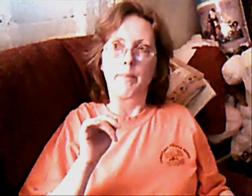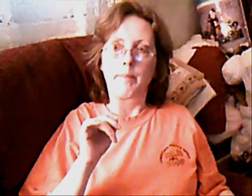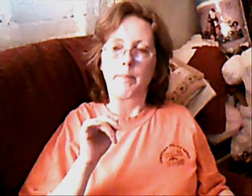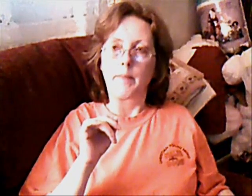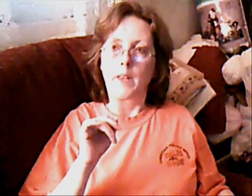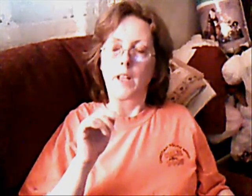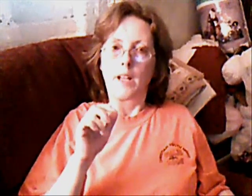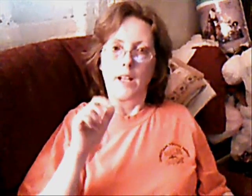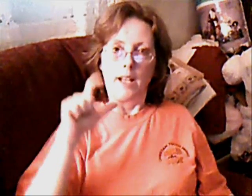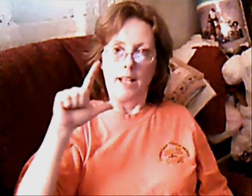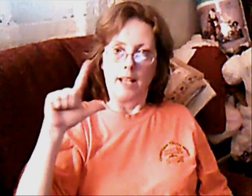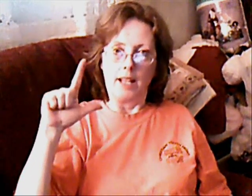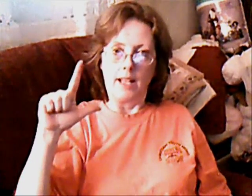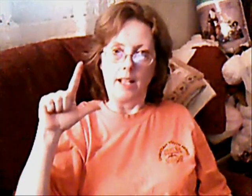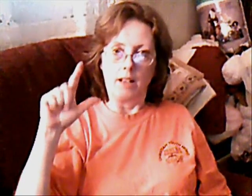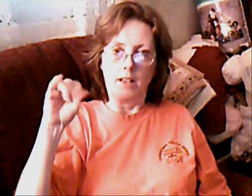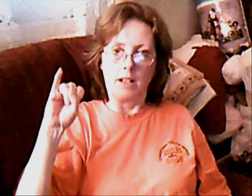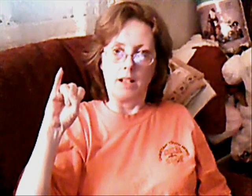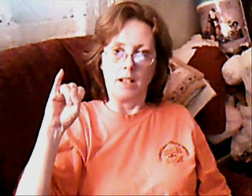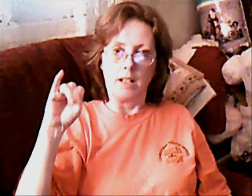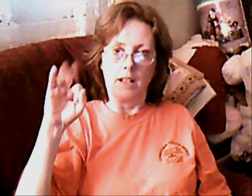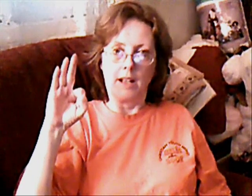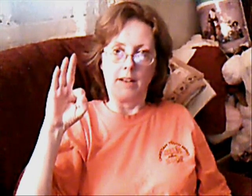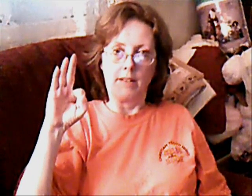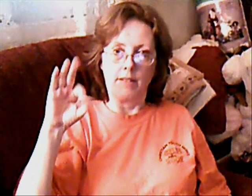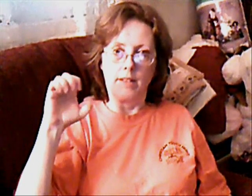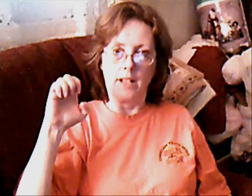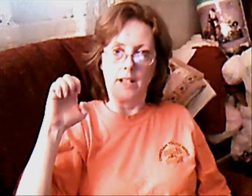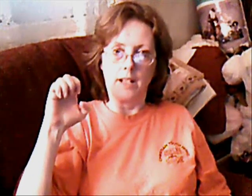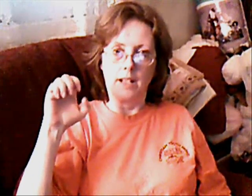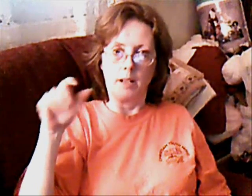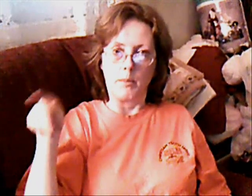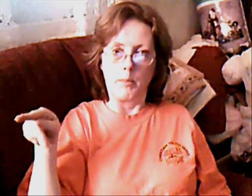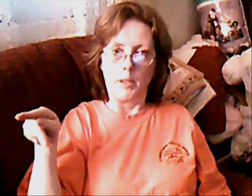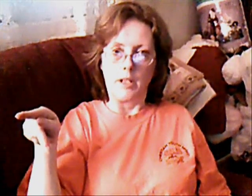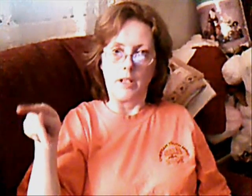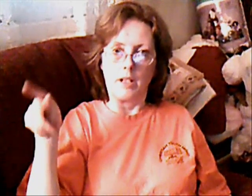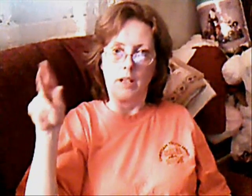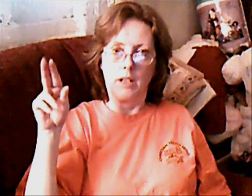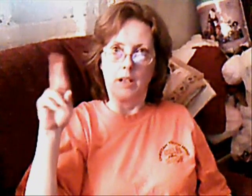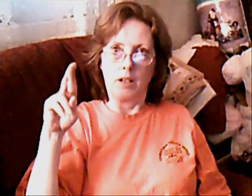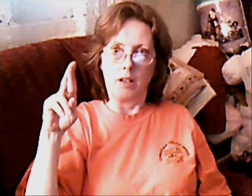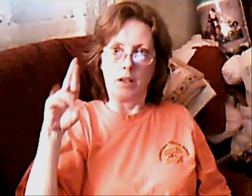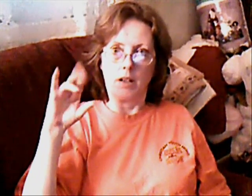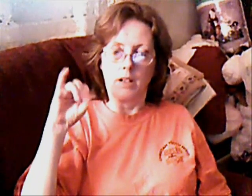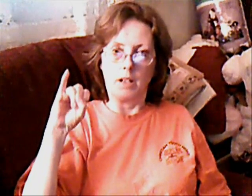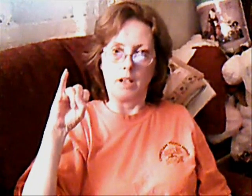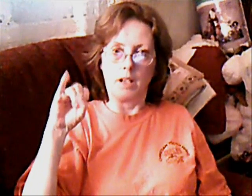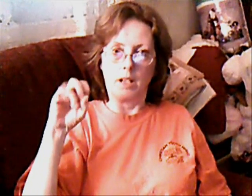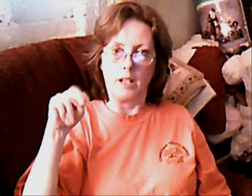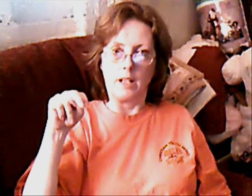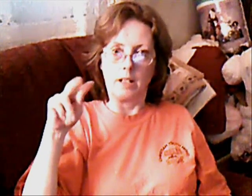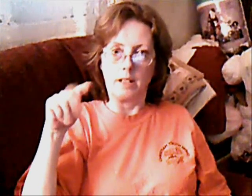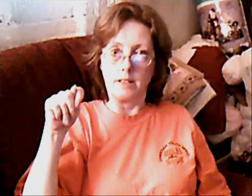How great thou art, how